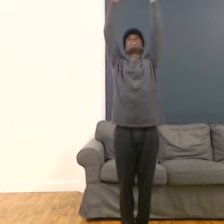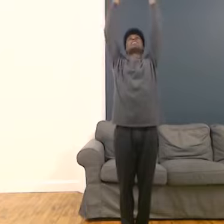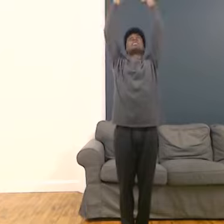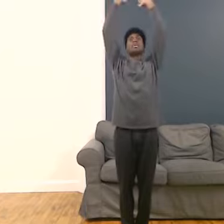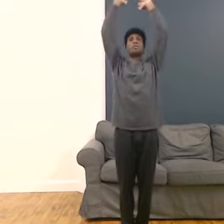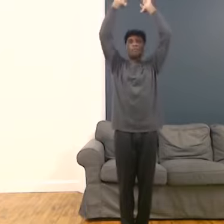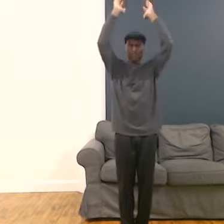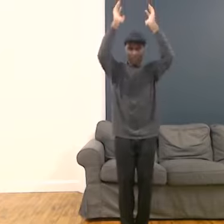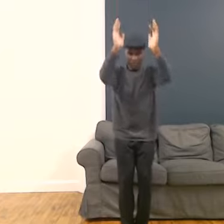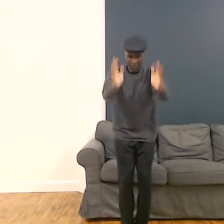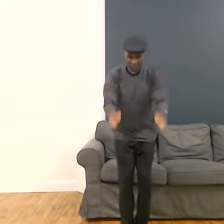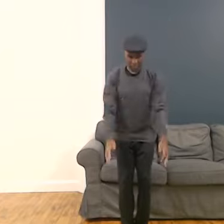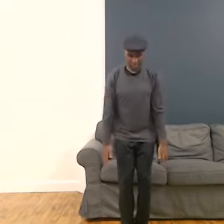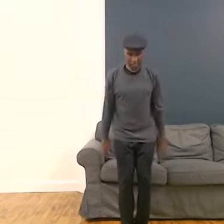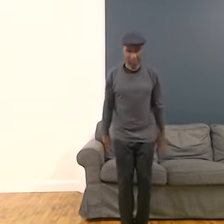hands up and down.